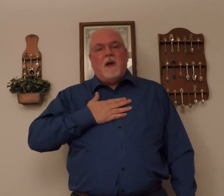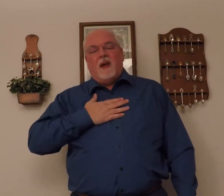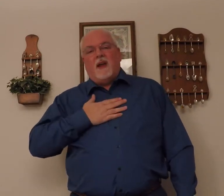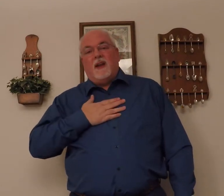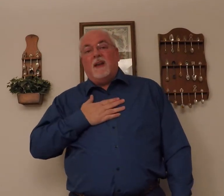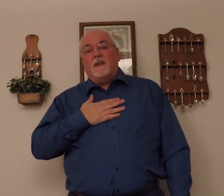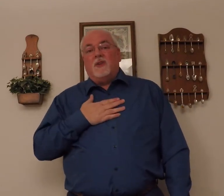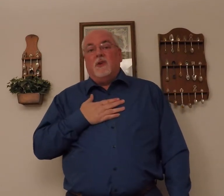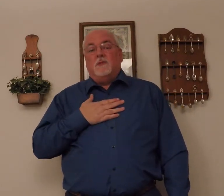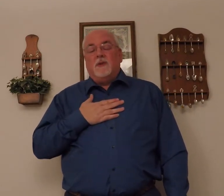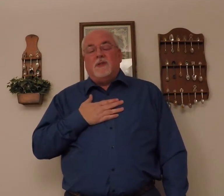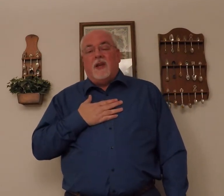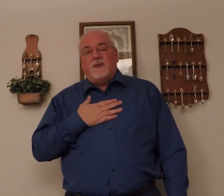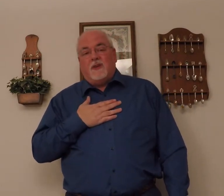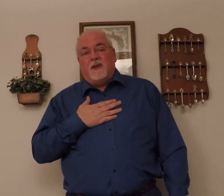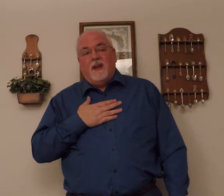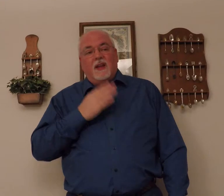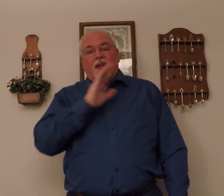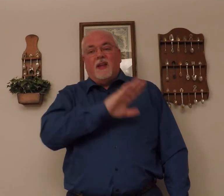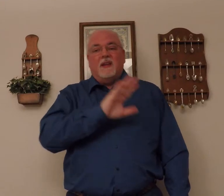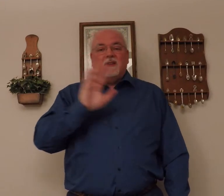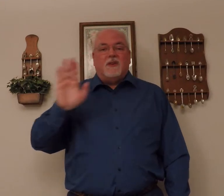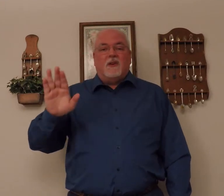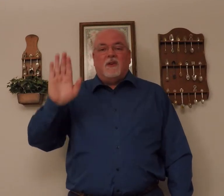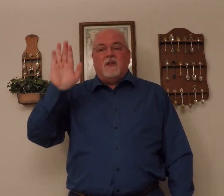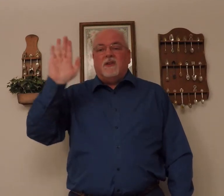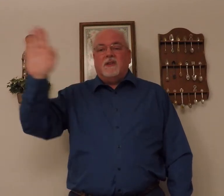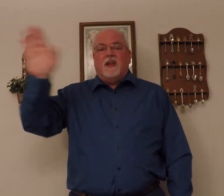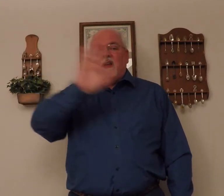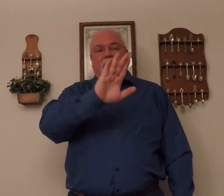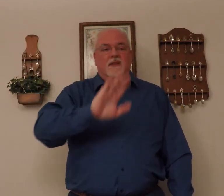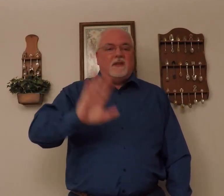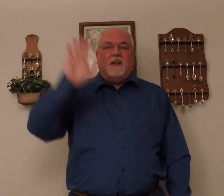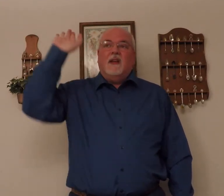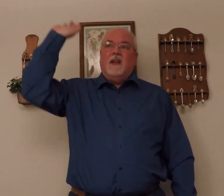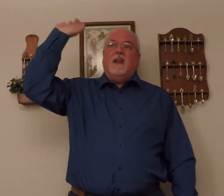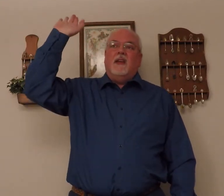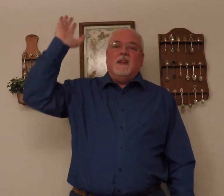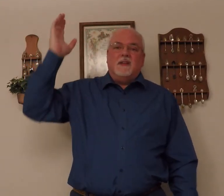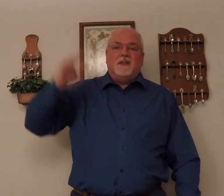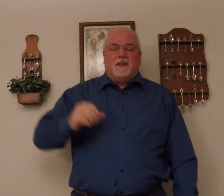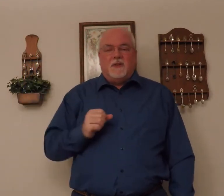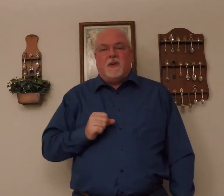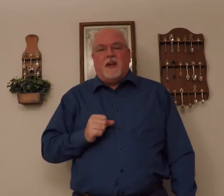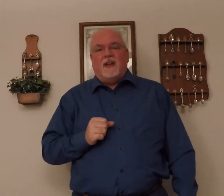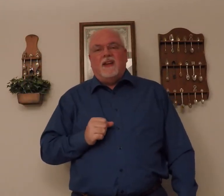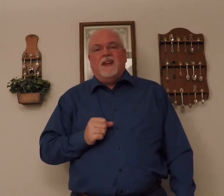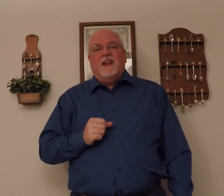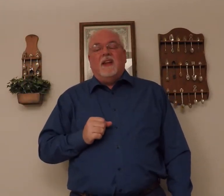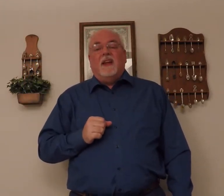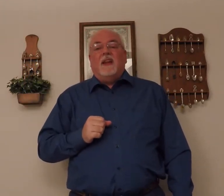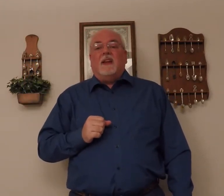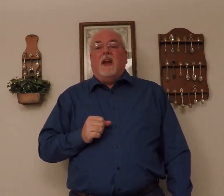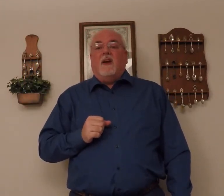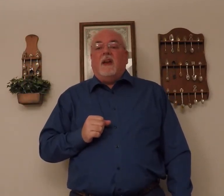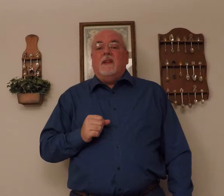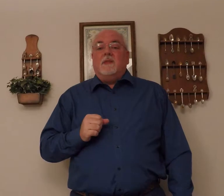mine. It shows possession. His. Hers. It. His. Okay. Now, in this